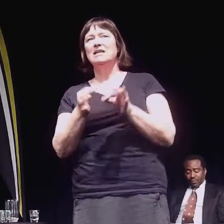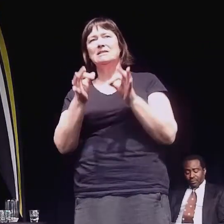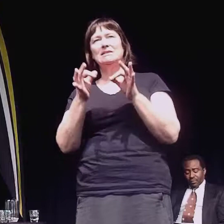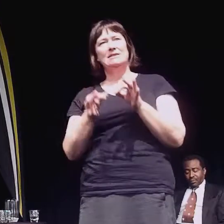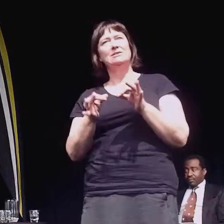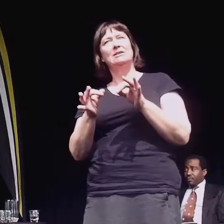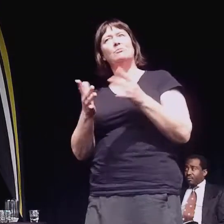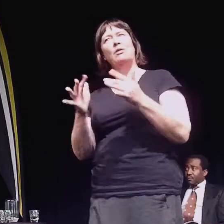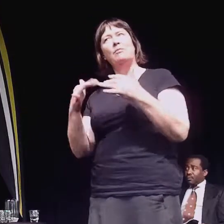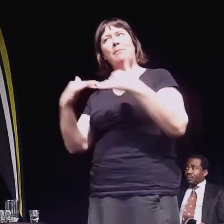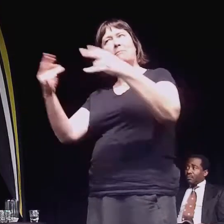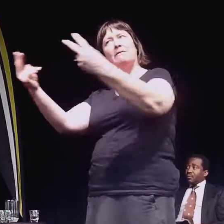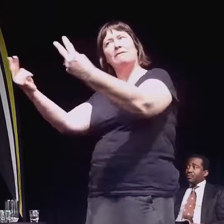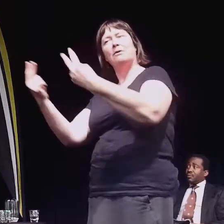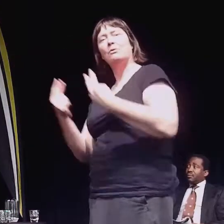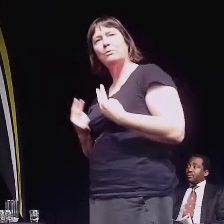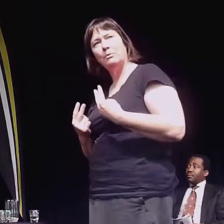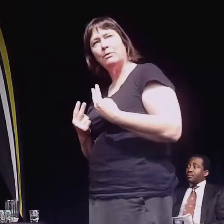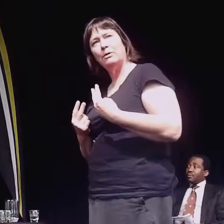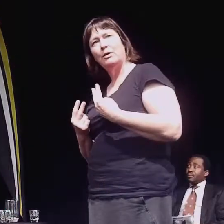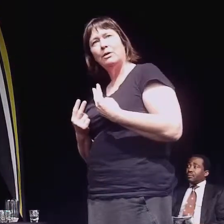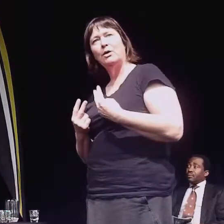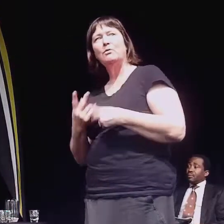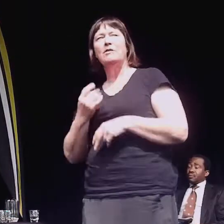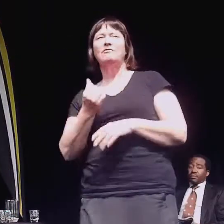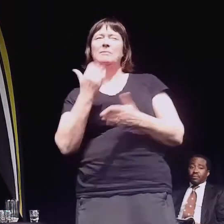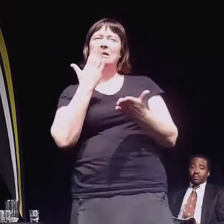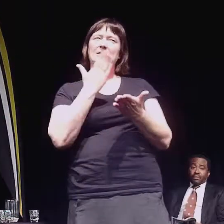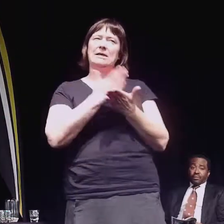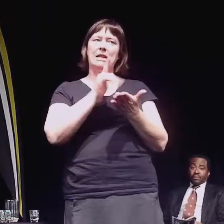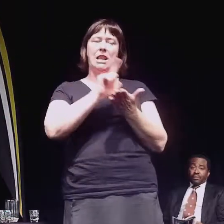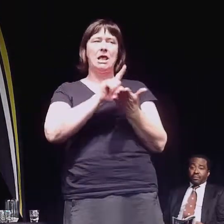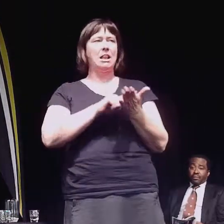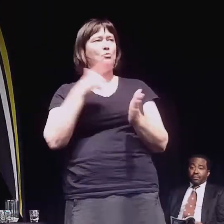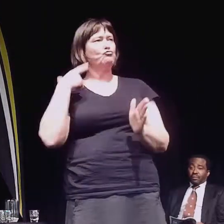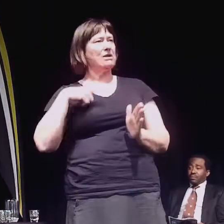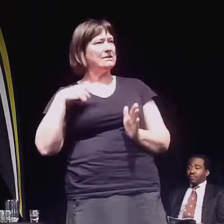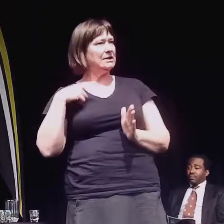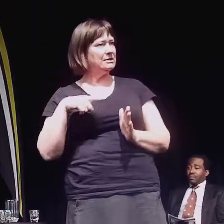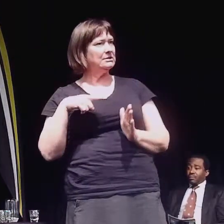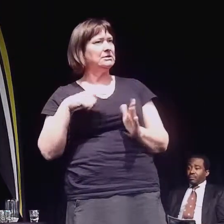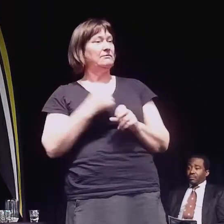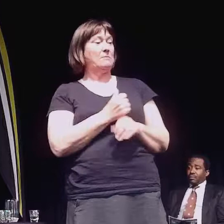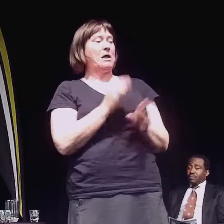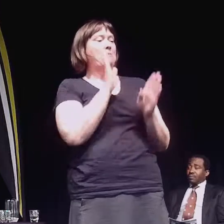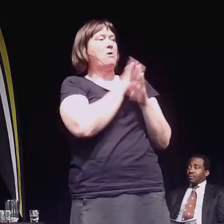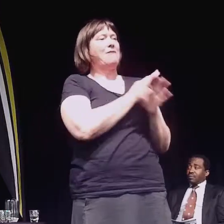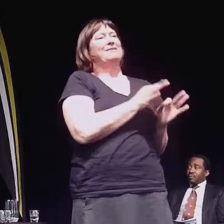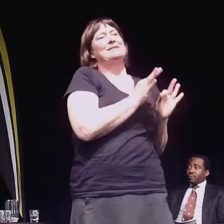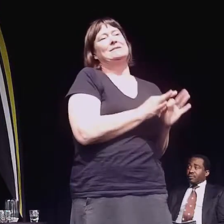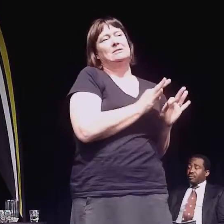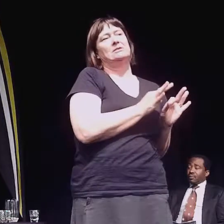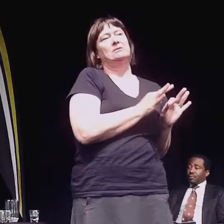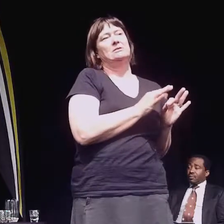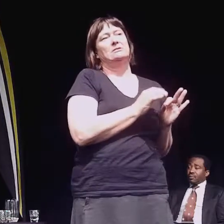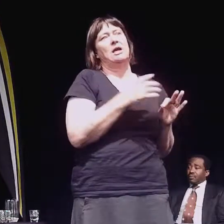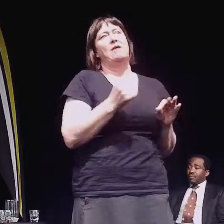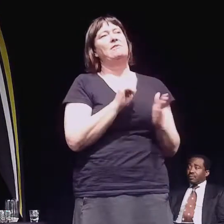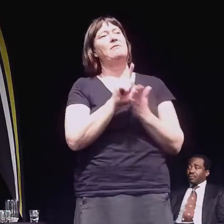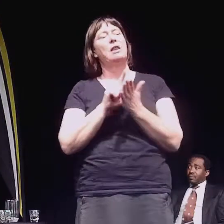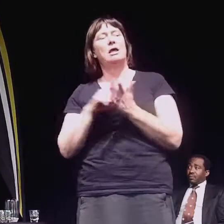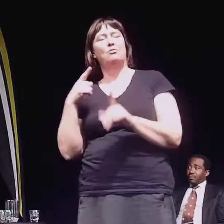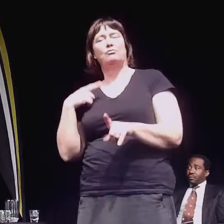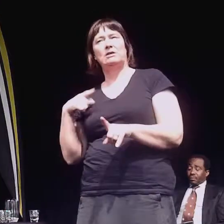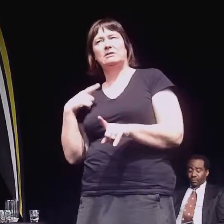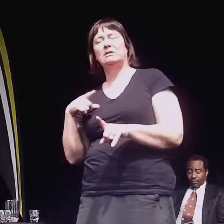in public. There would have to be a good legitimate legal reason for decisions being made in private. Because